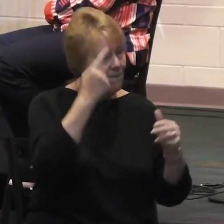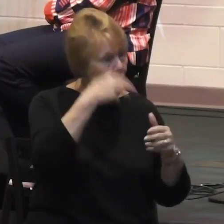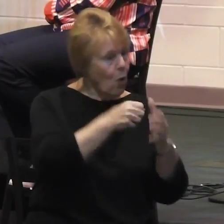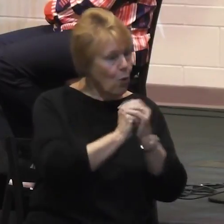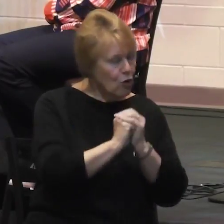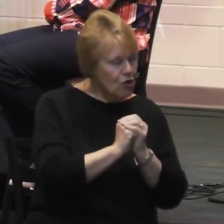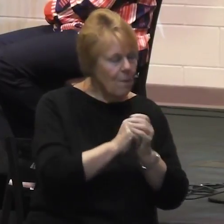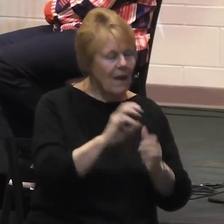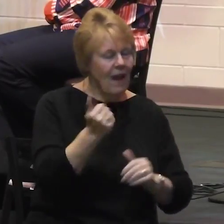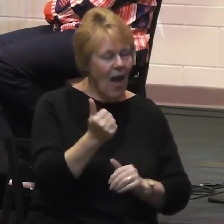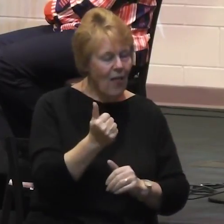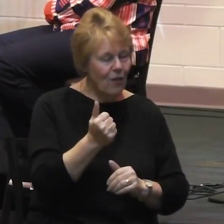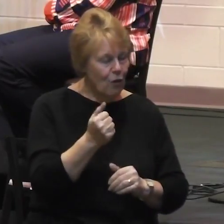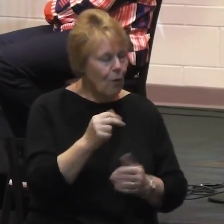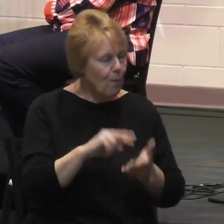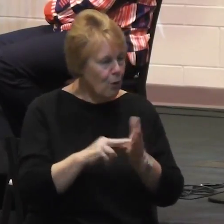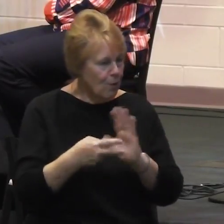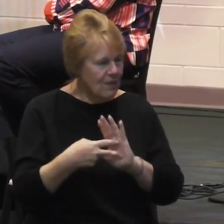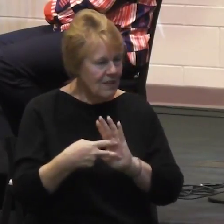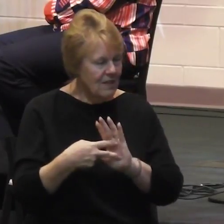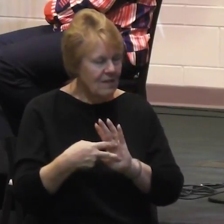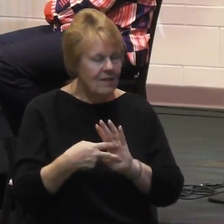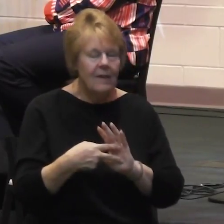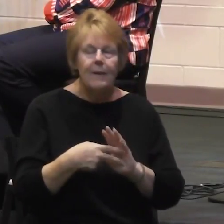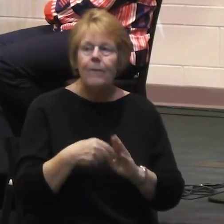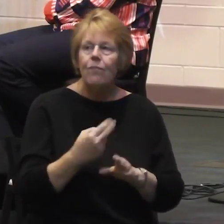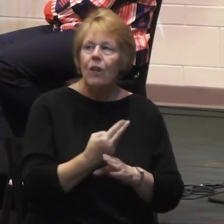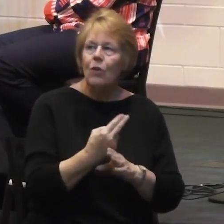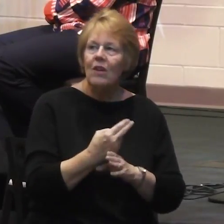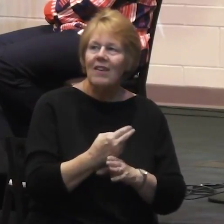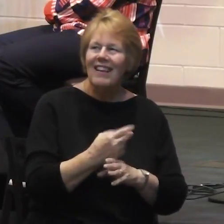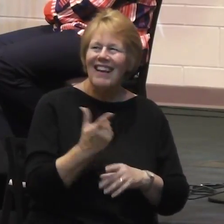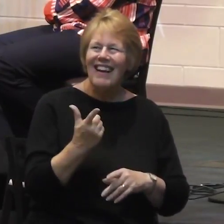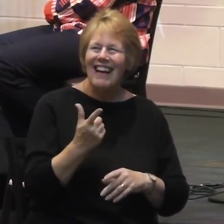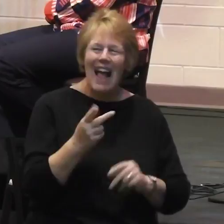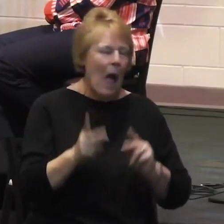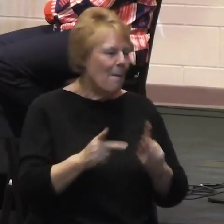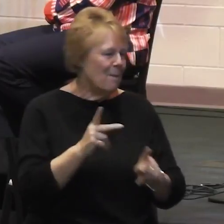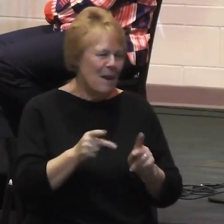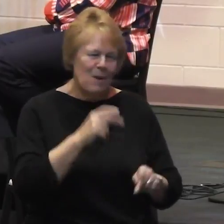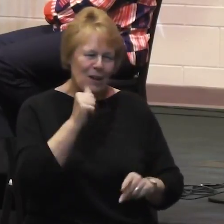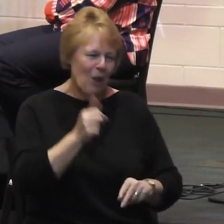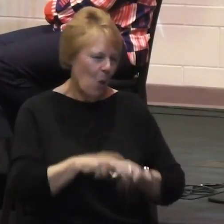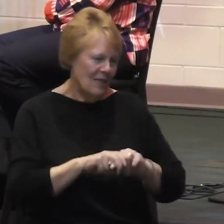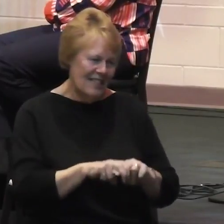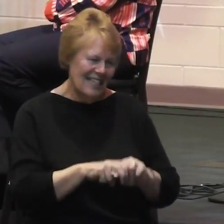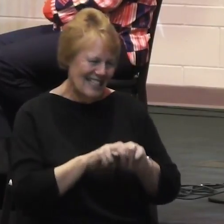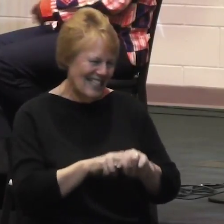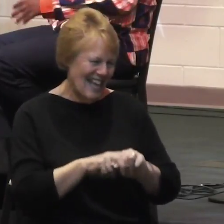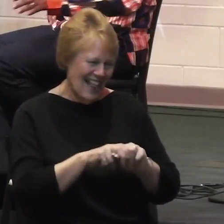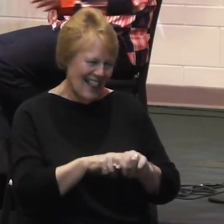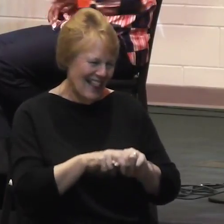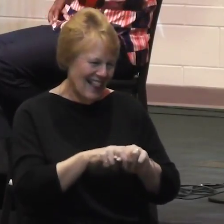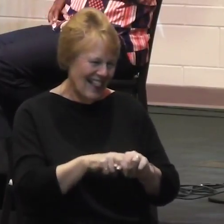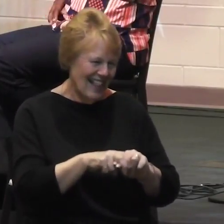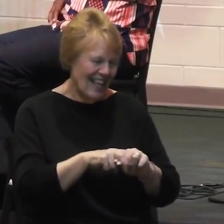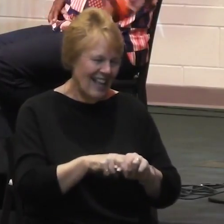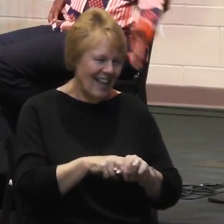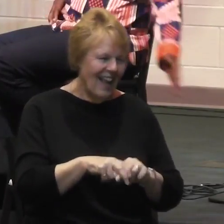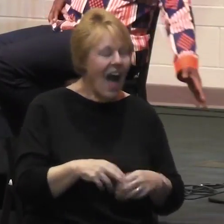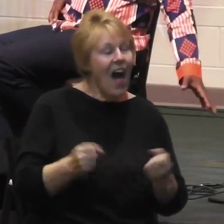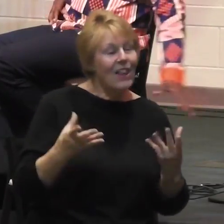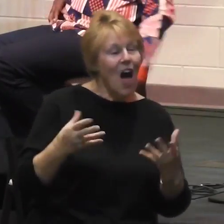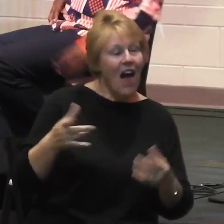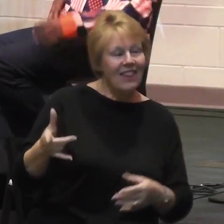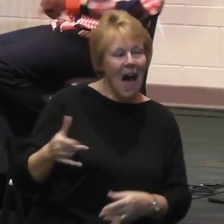slide where people don't sit still that much during your gatherings, do they? A lot like Beth.